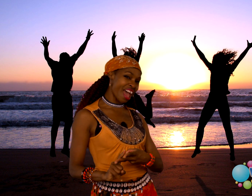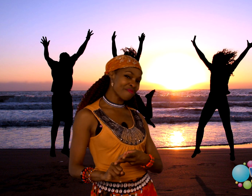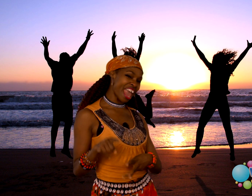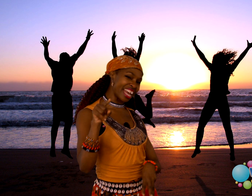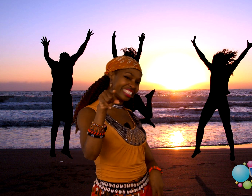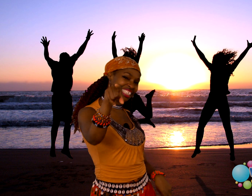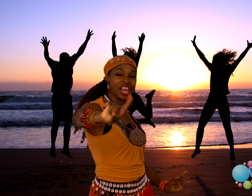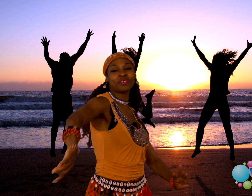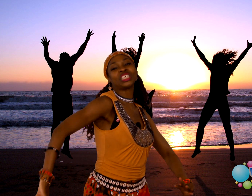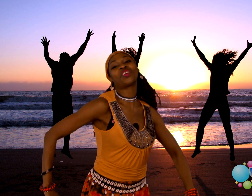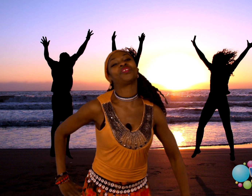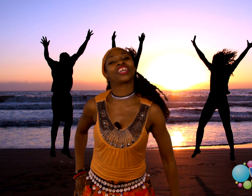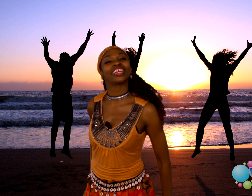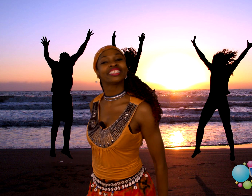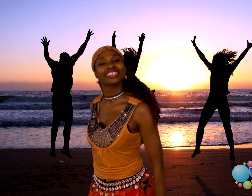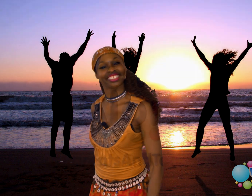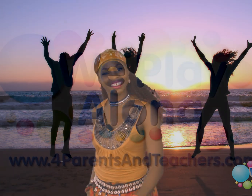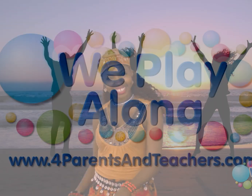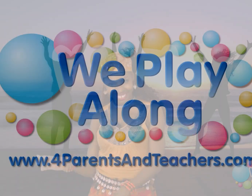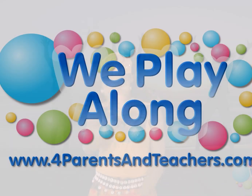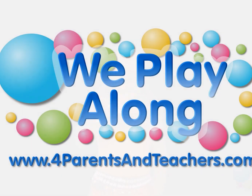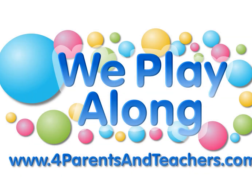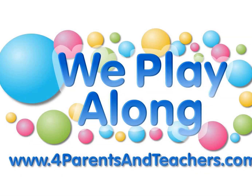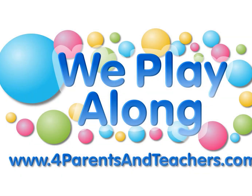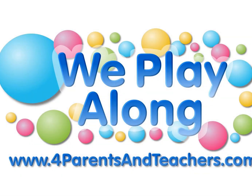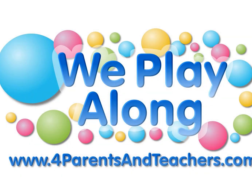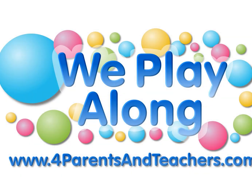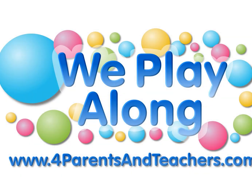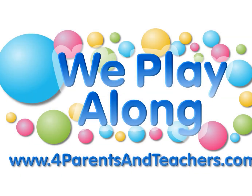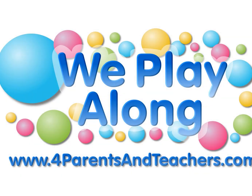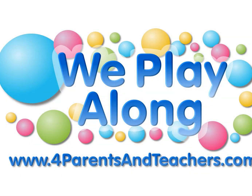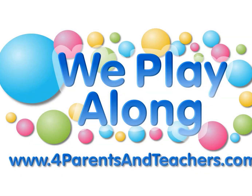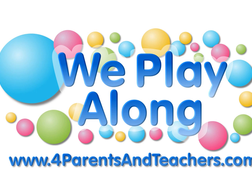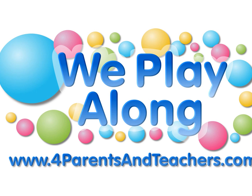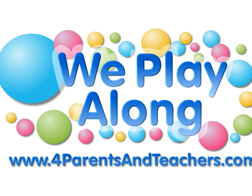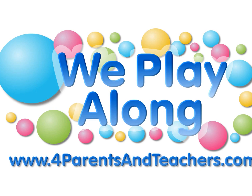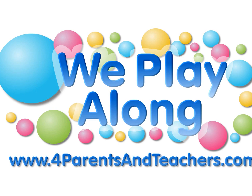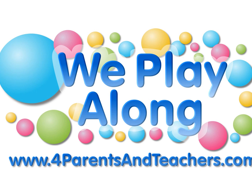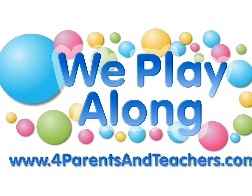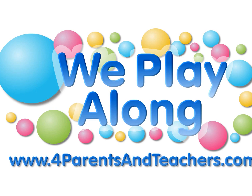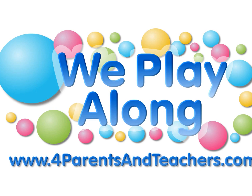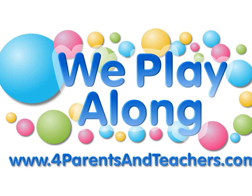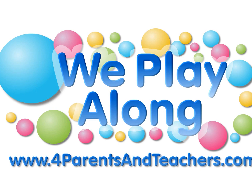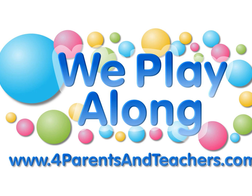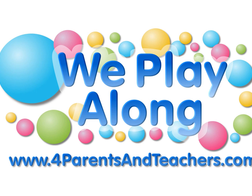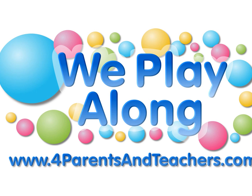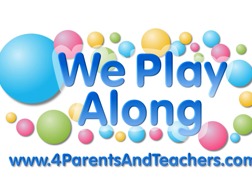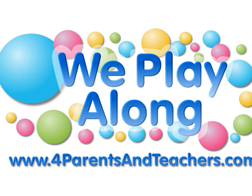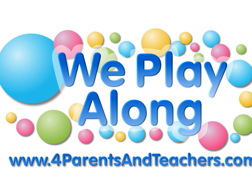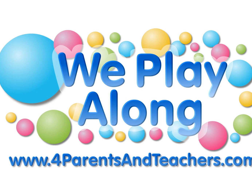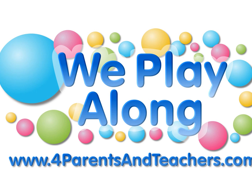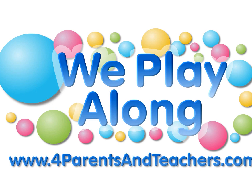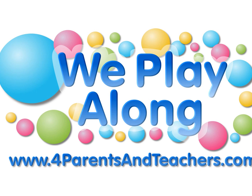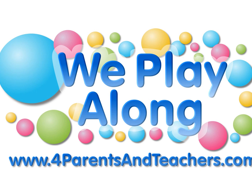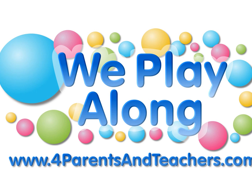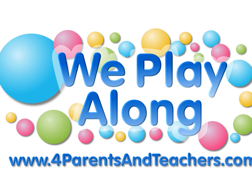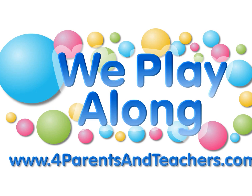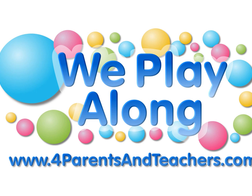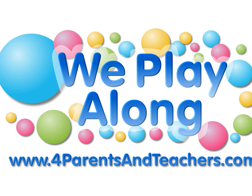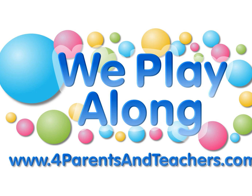and share with your friends. Play, play, play along. Come on and play along. Play, play, play along. Come